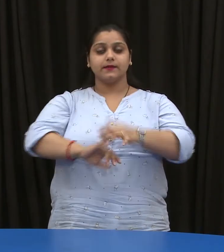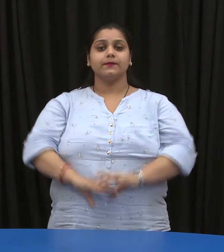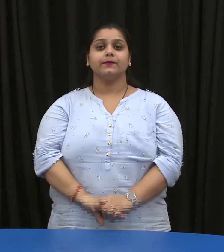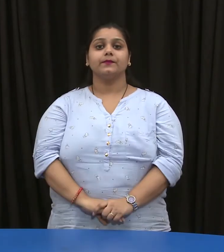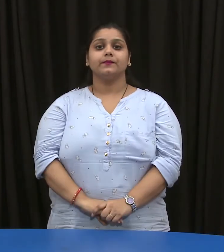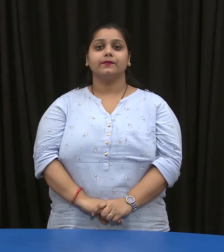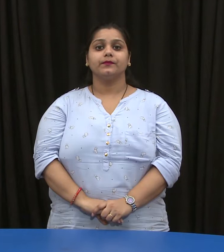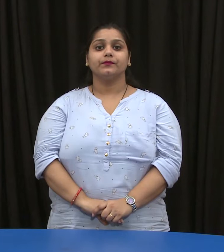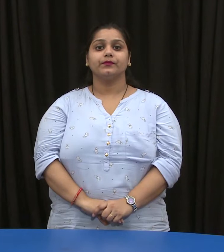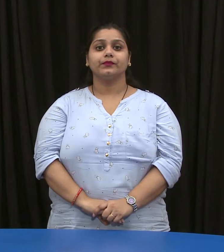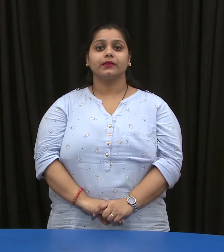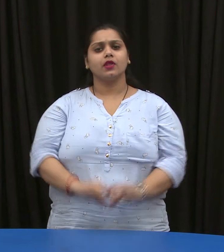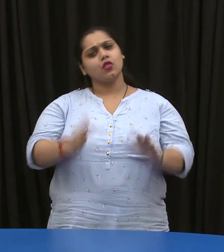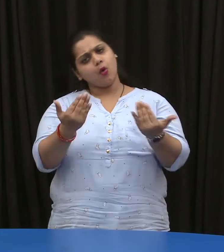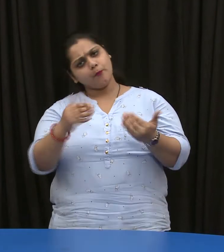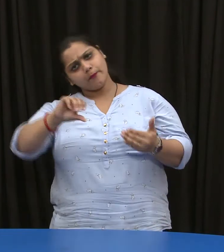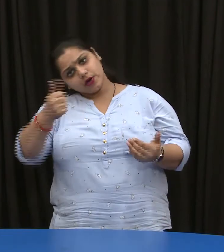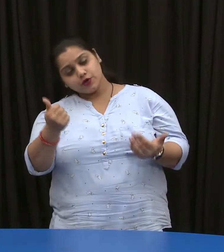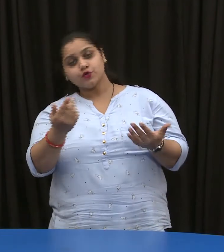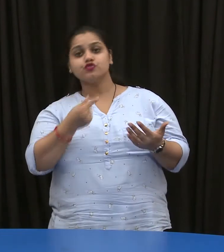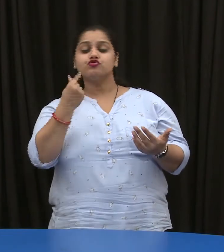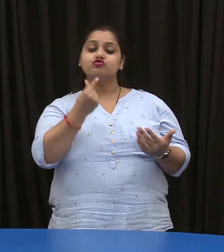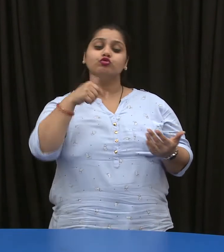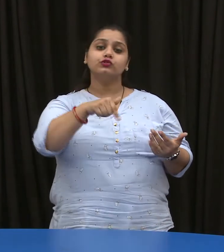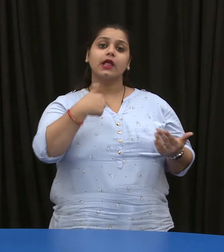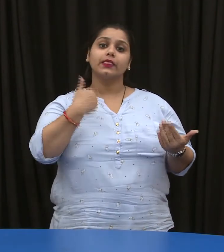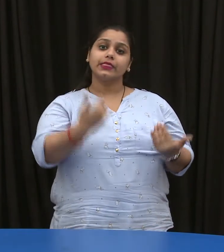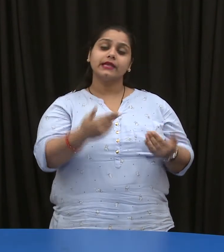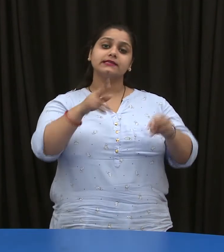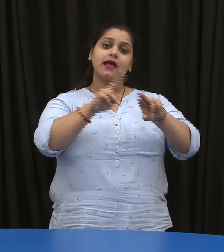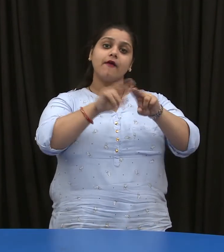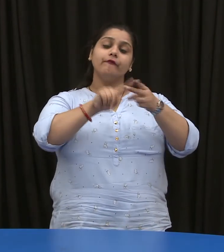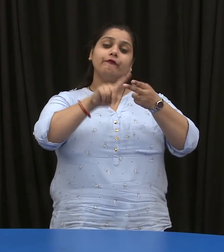To be able to use this feature of Windows, Windows Update.